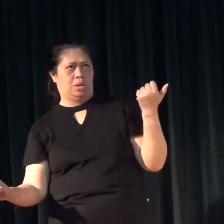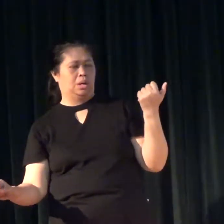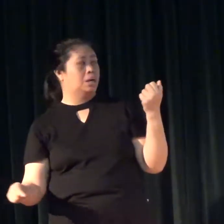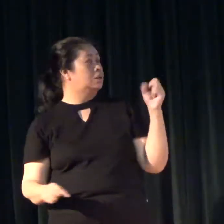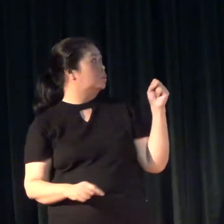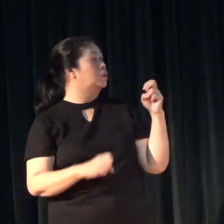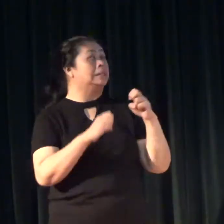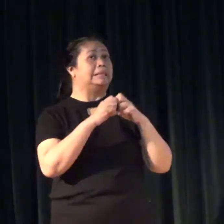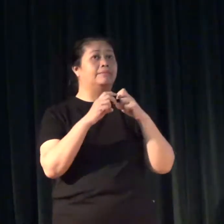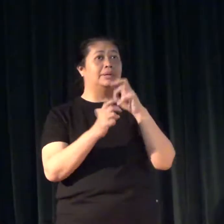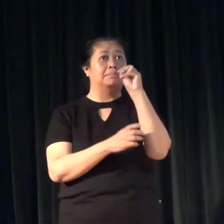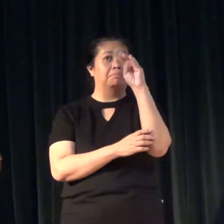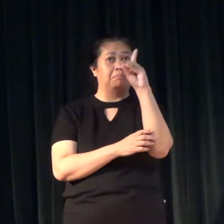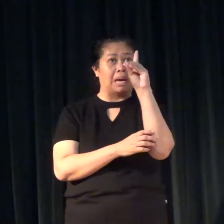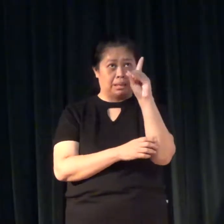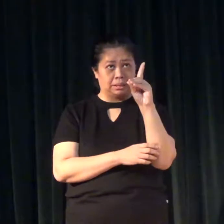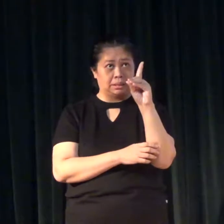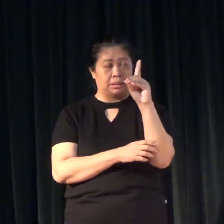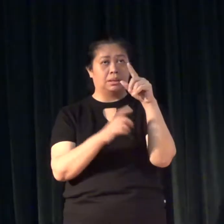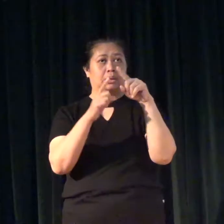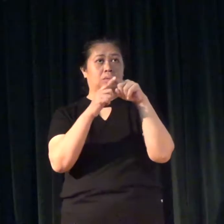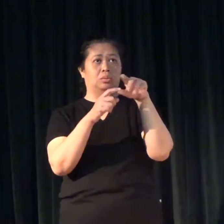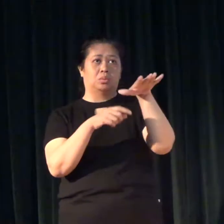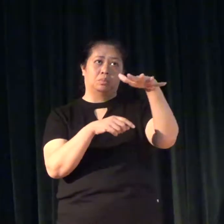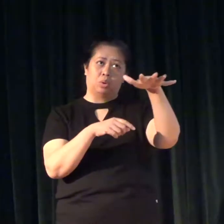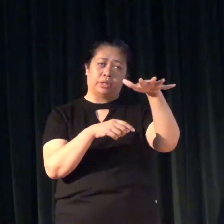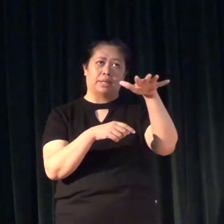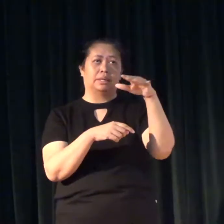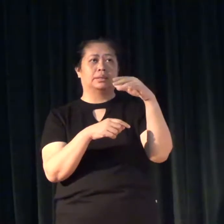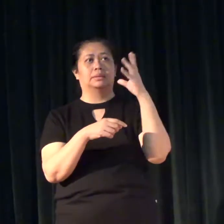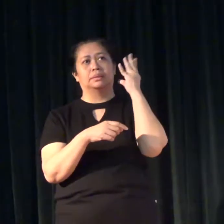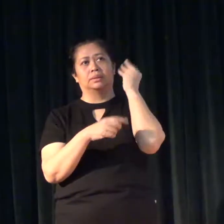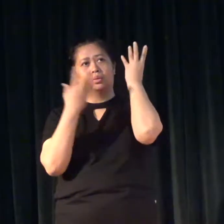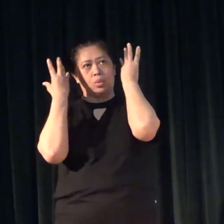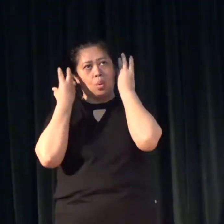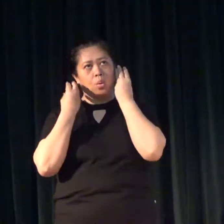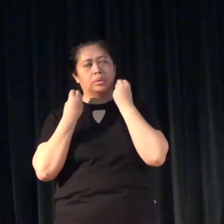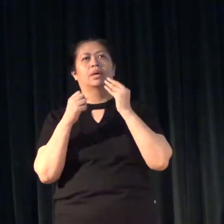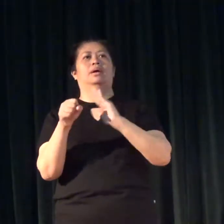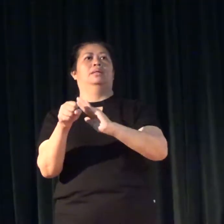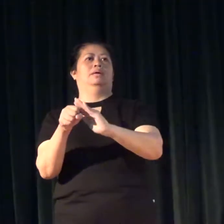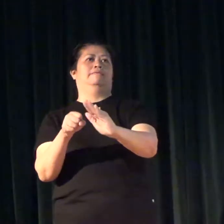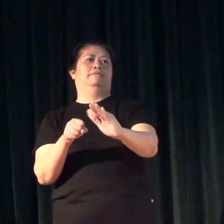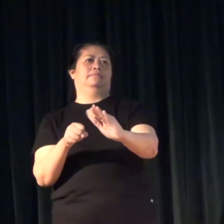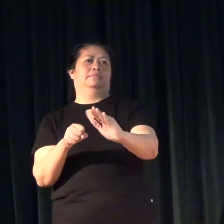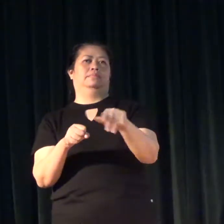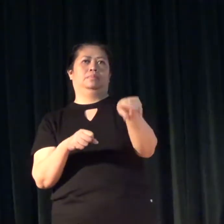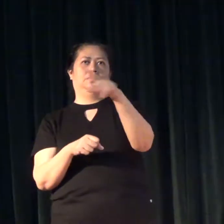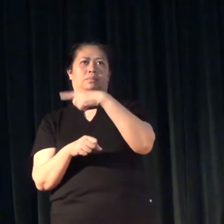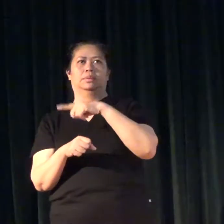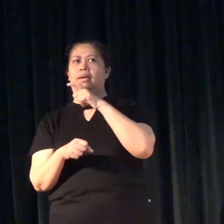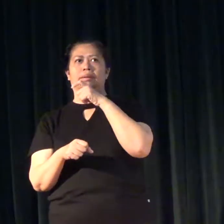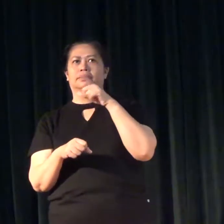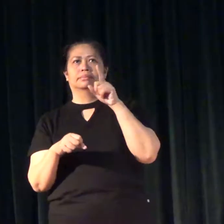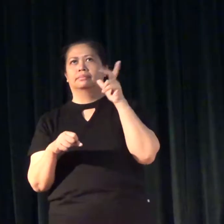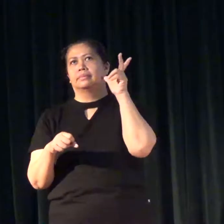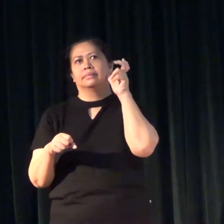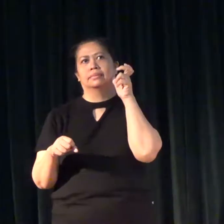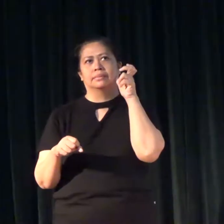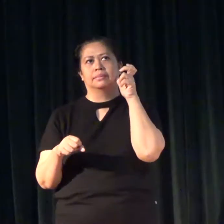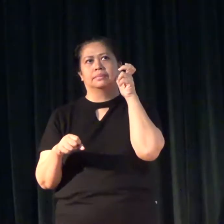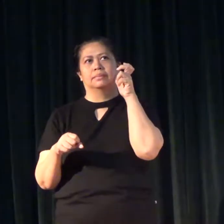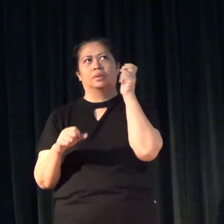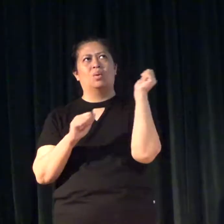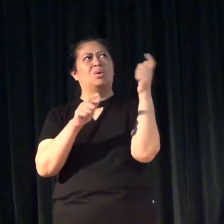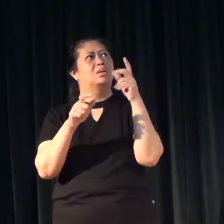Even mild to moderate hearing loss is enough for you not to hear